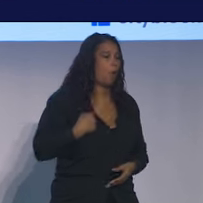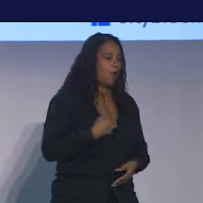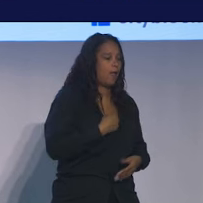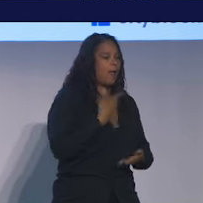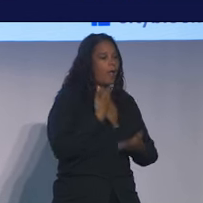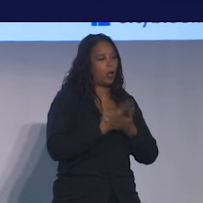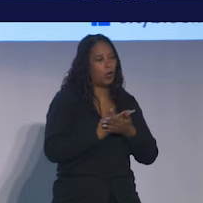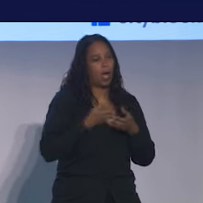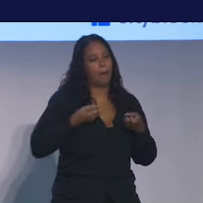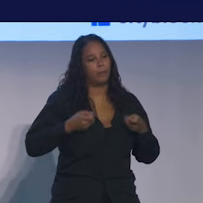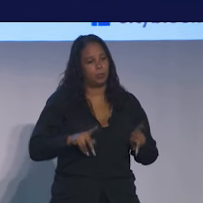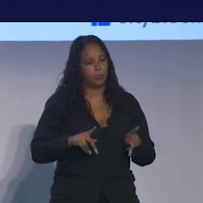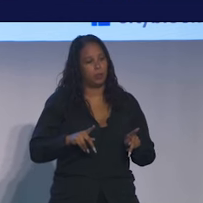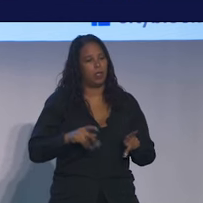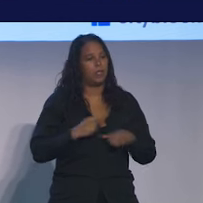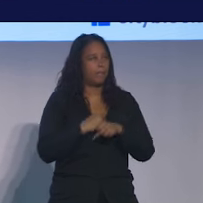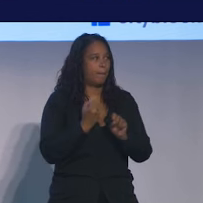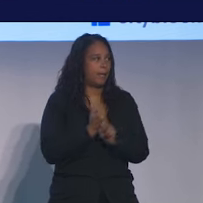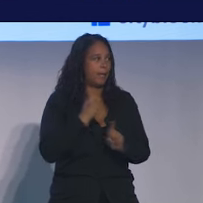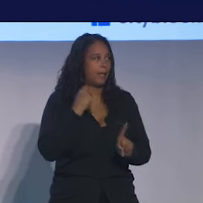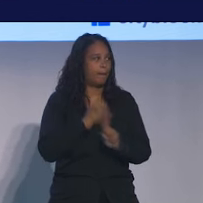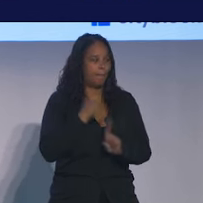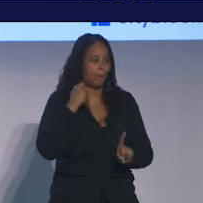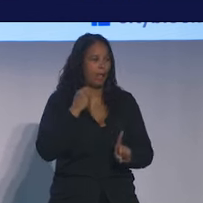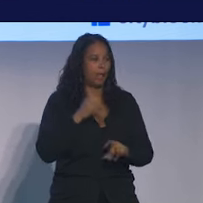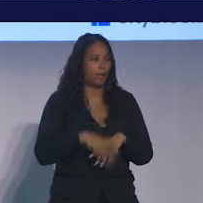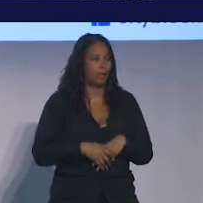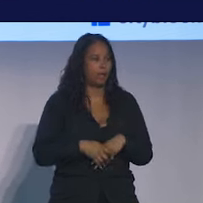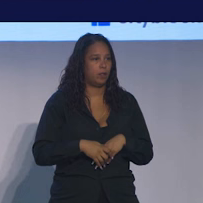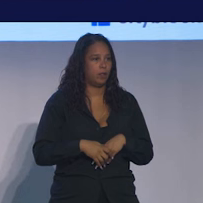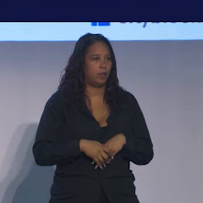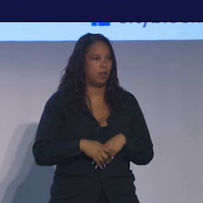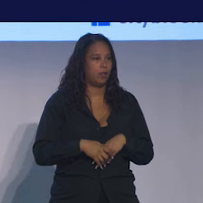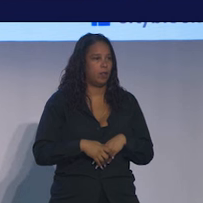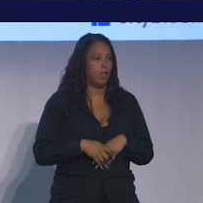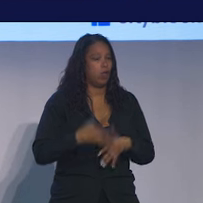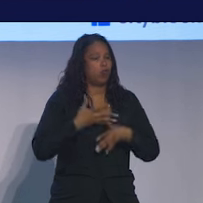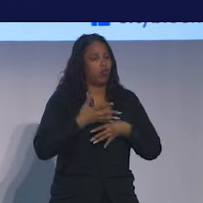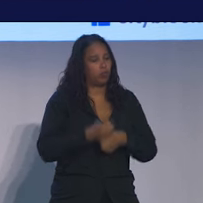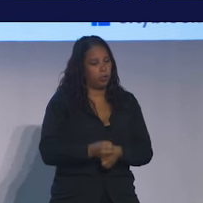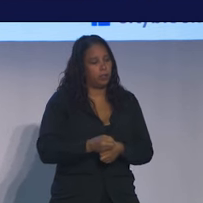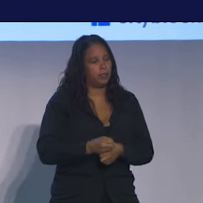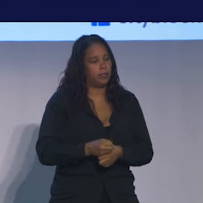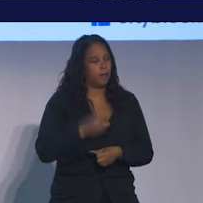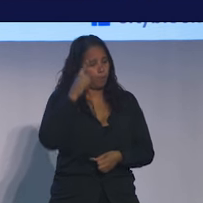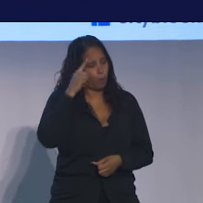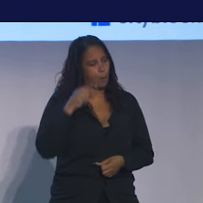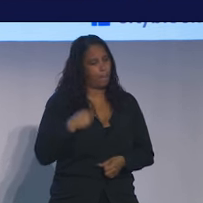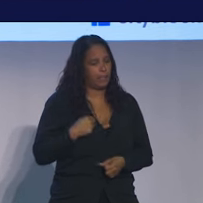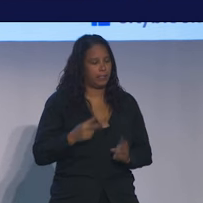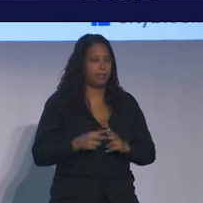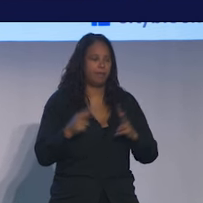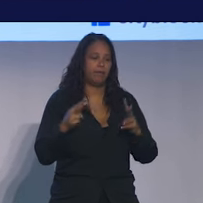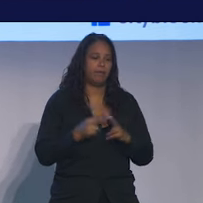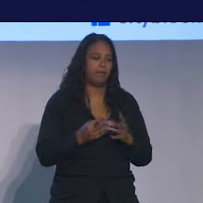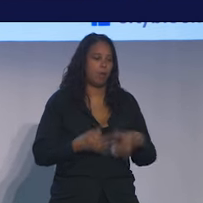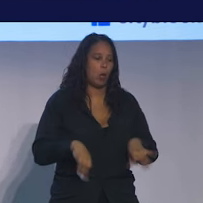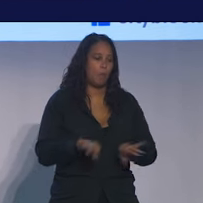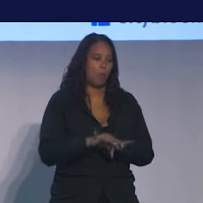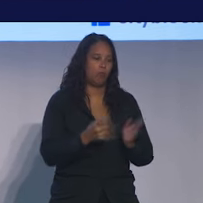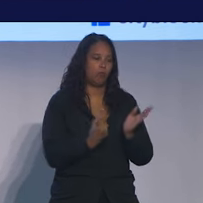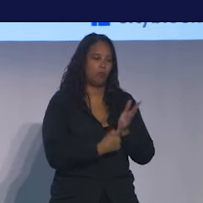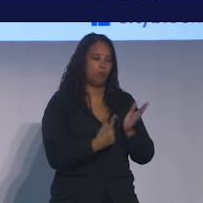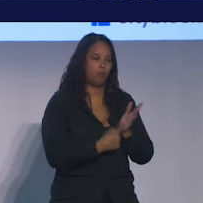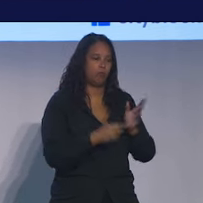us to actually make an impact. Trust for me has been very, very, very sort of important topic of study.